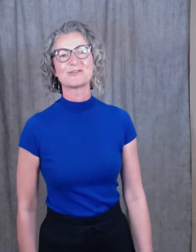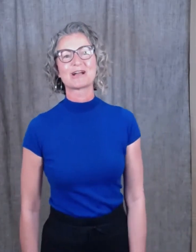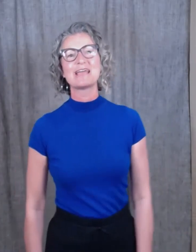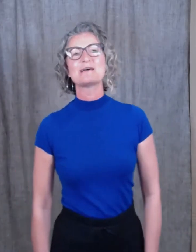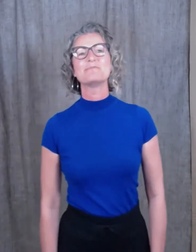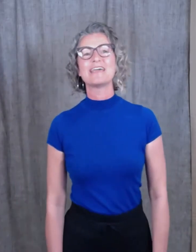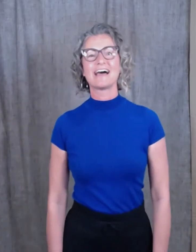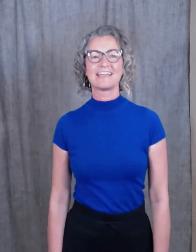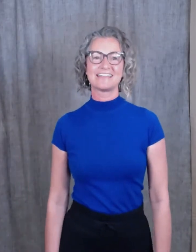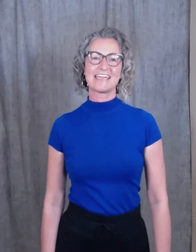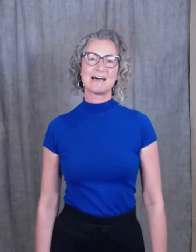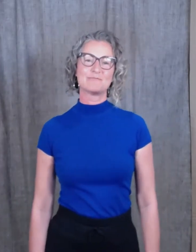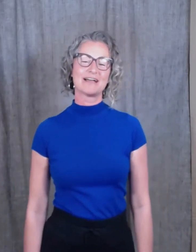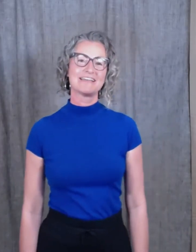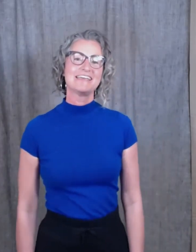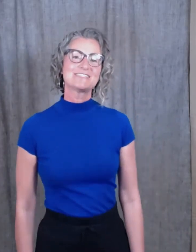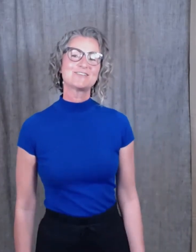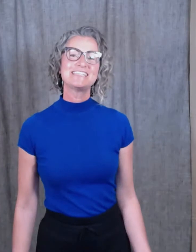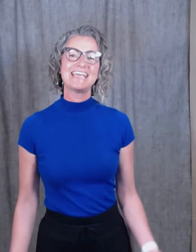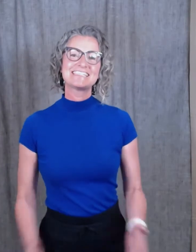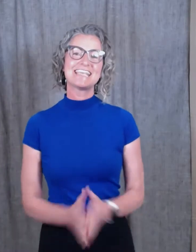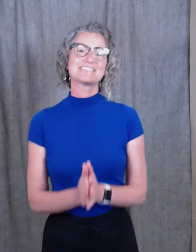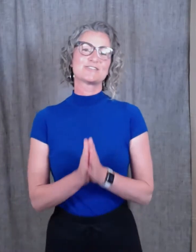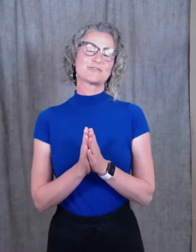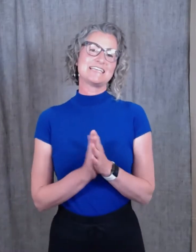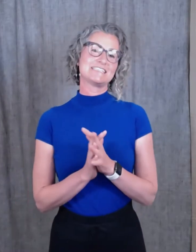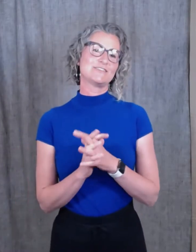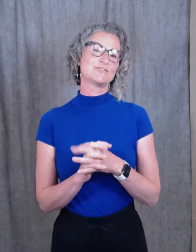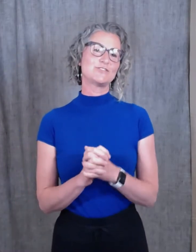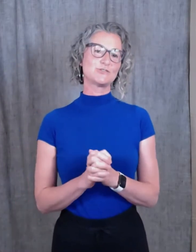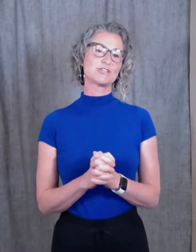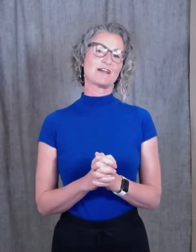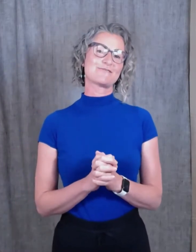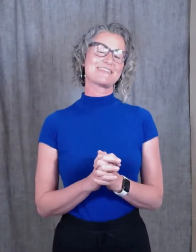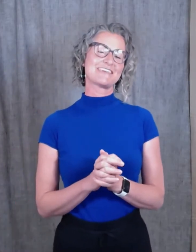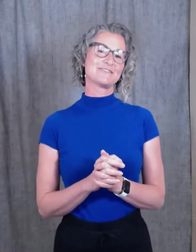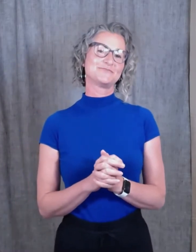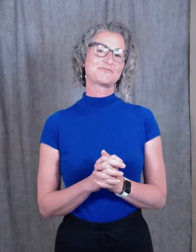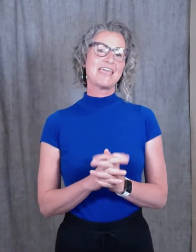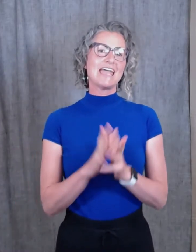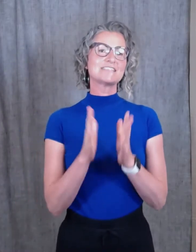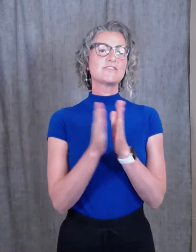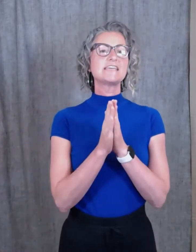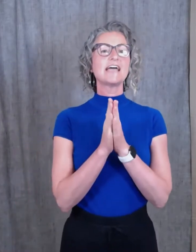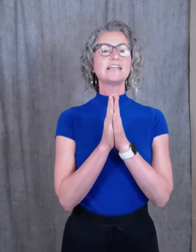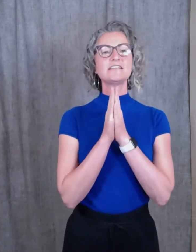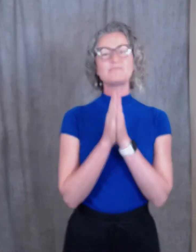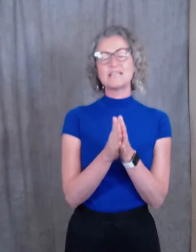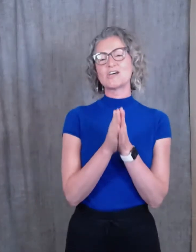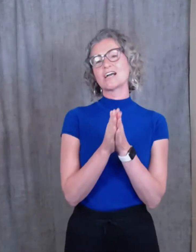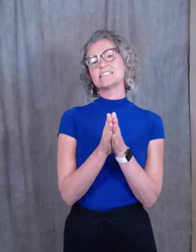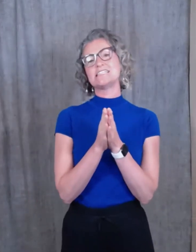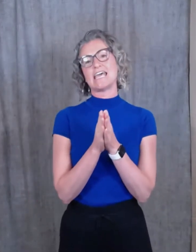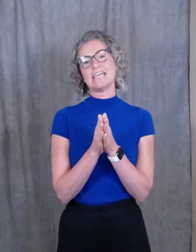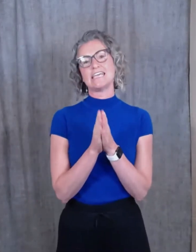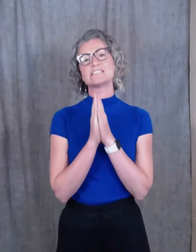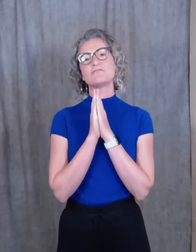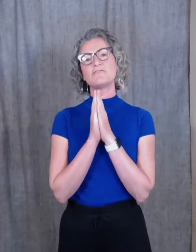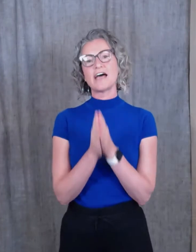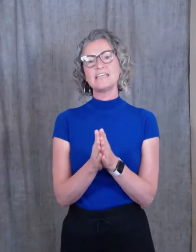behind the camera. So today it's a treat to share with you. And so the title of my talk today is Finding